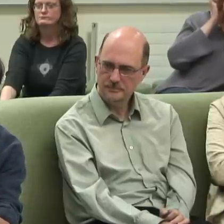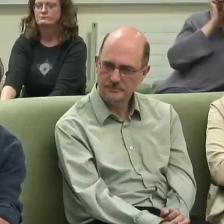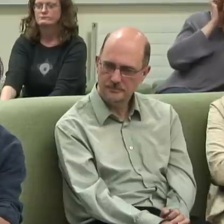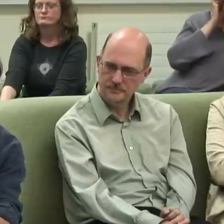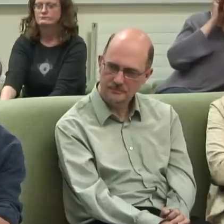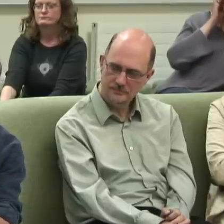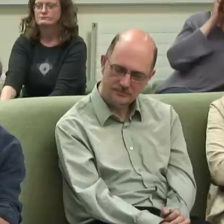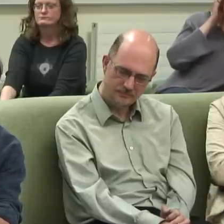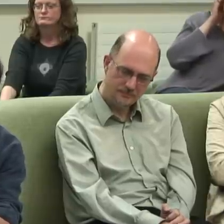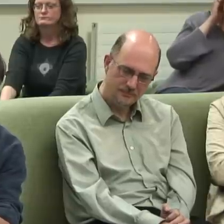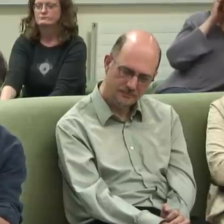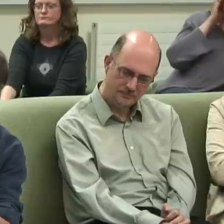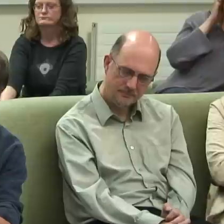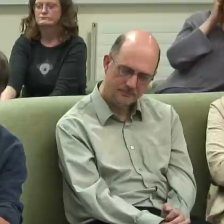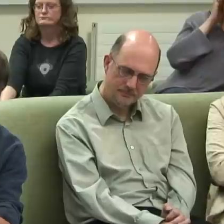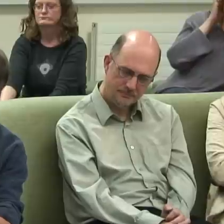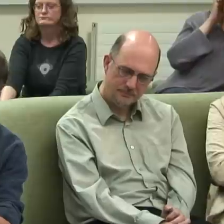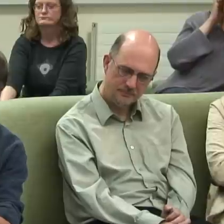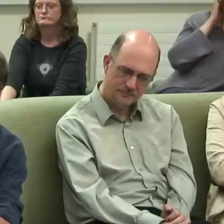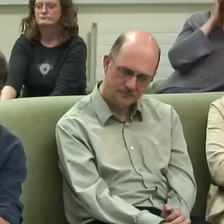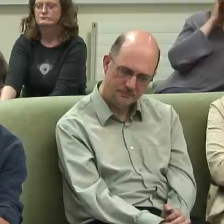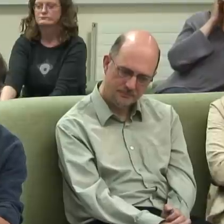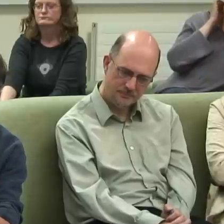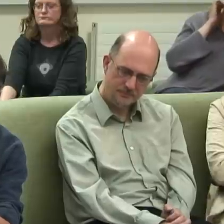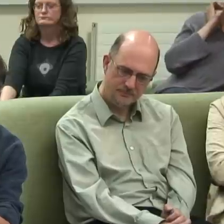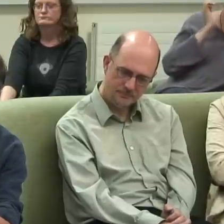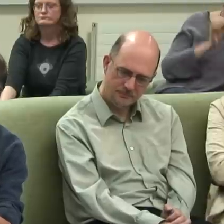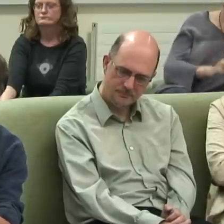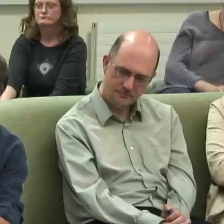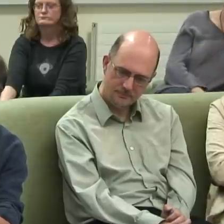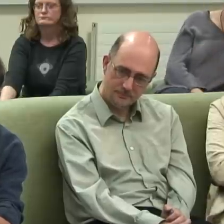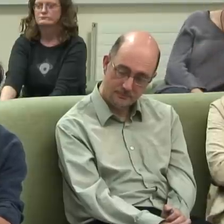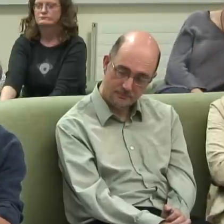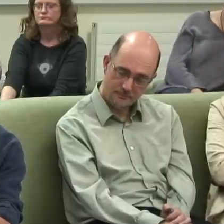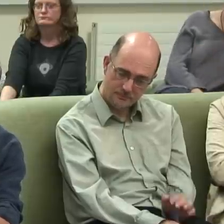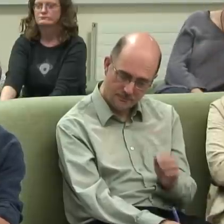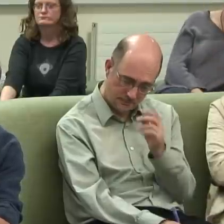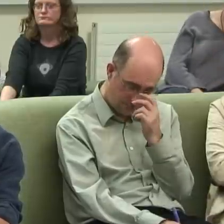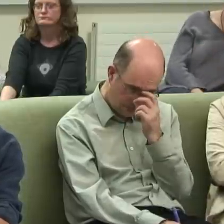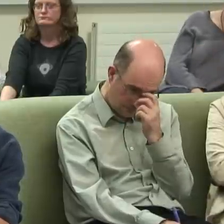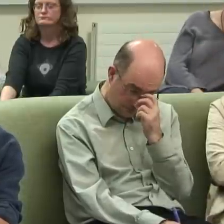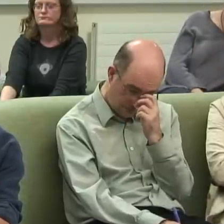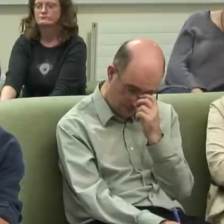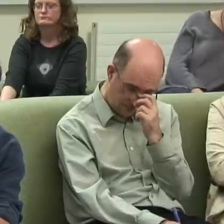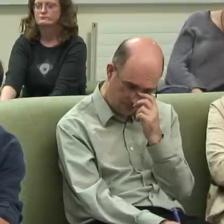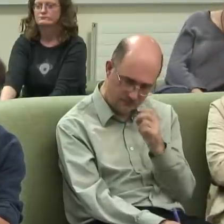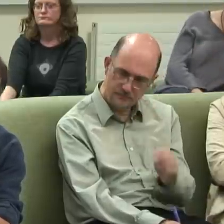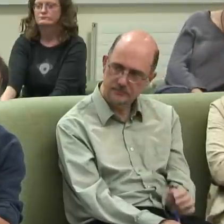multinational entities that are bigger than some states. And they